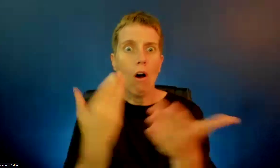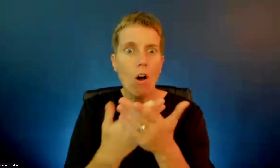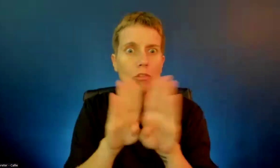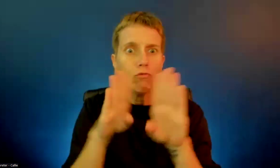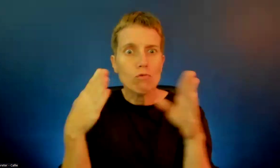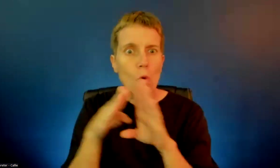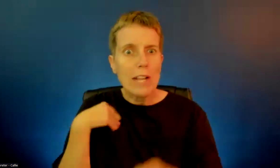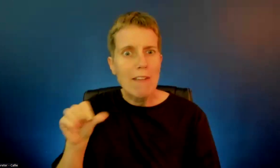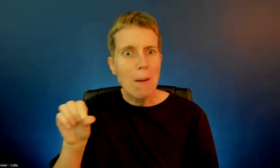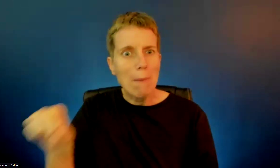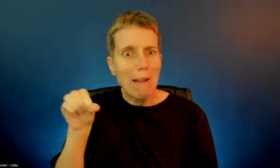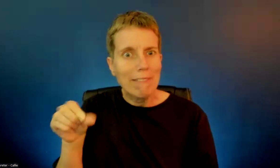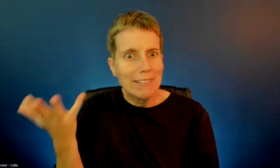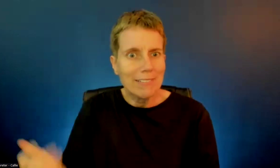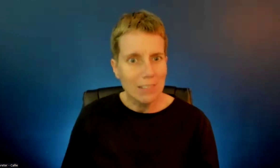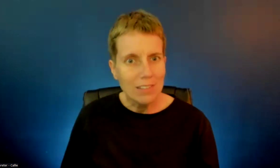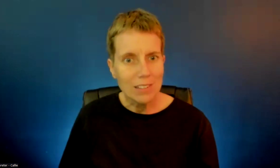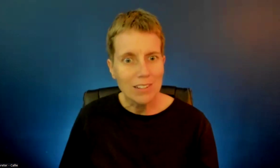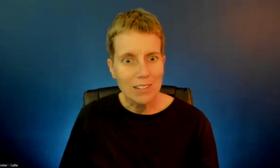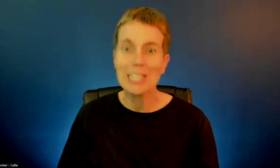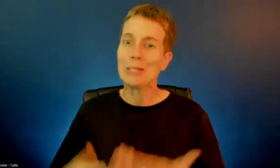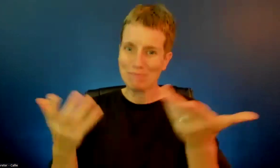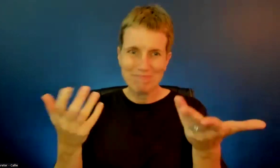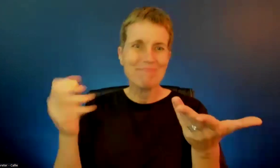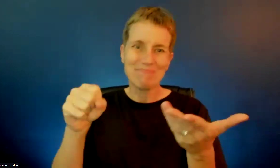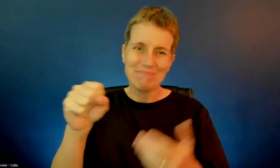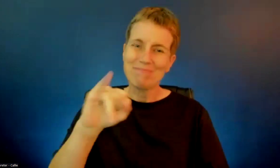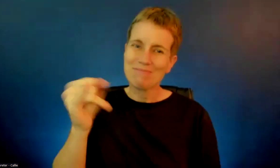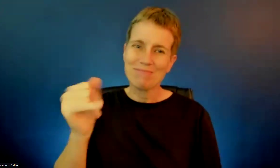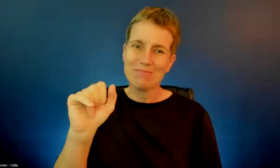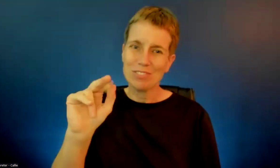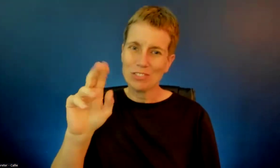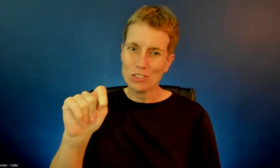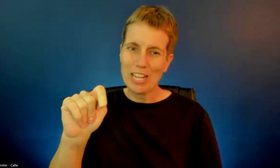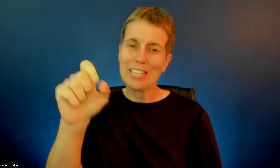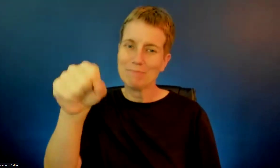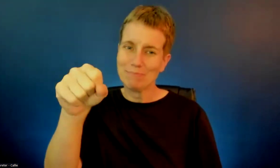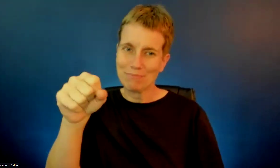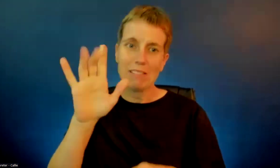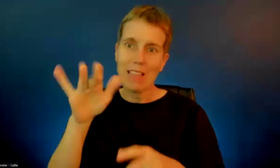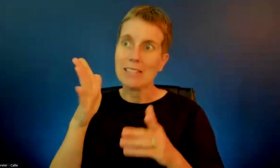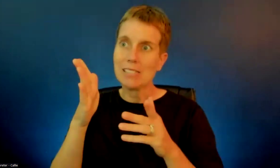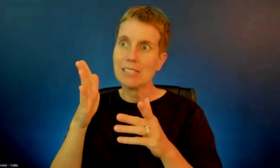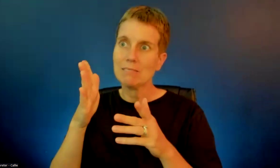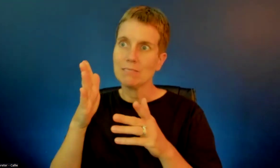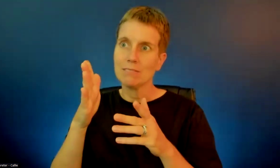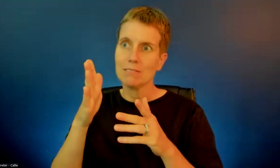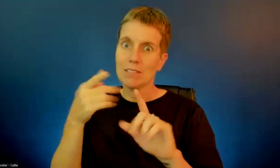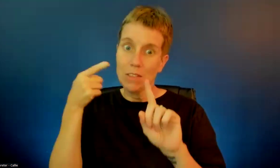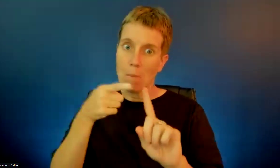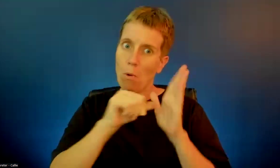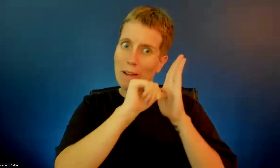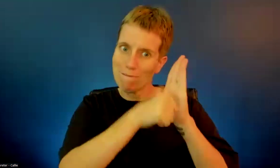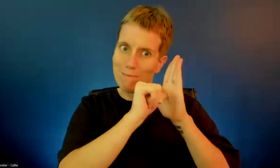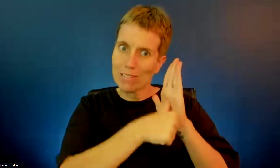That's the general idea, is that all doors for the public uses should be automated